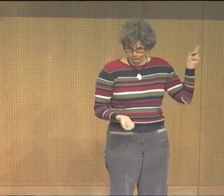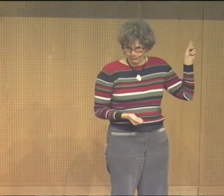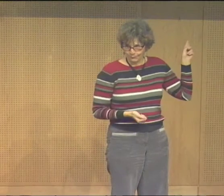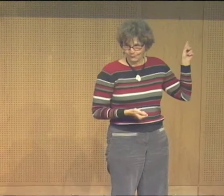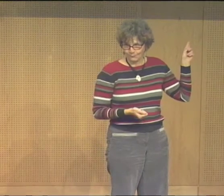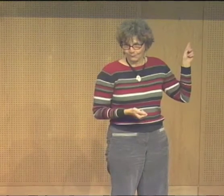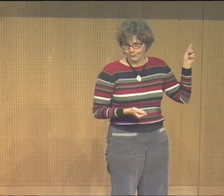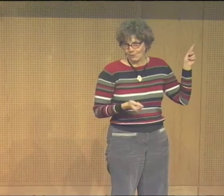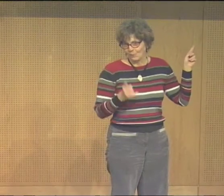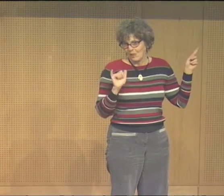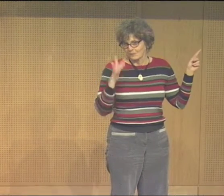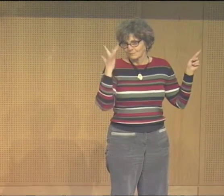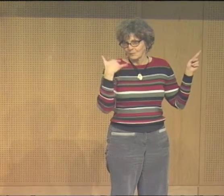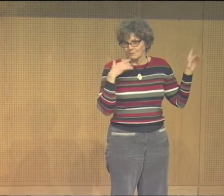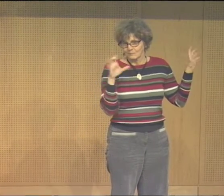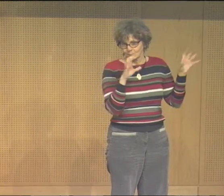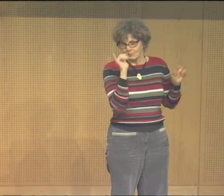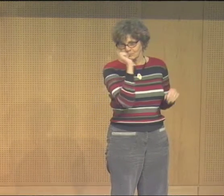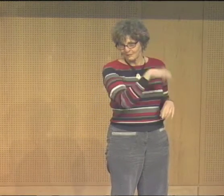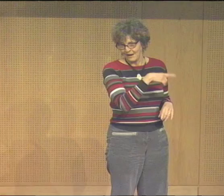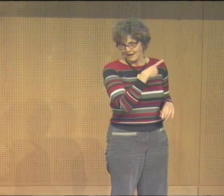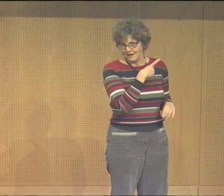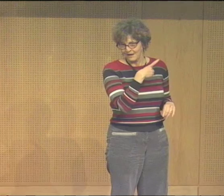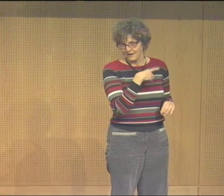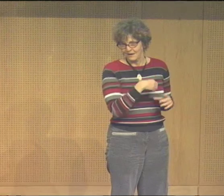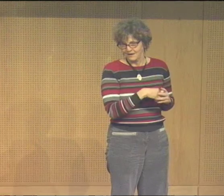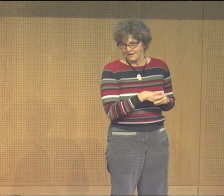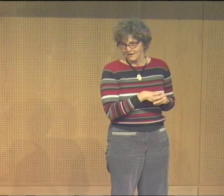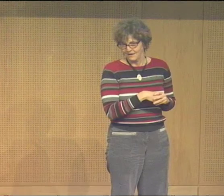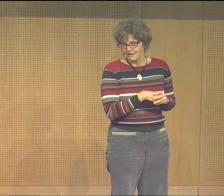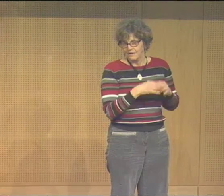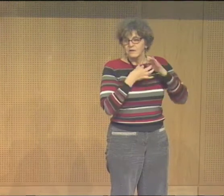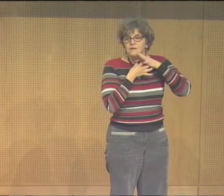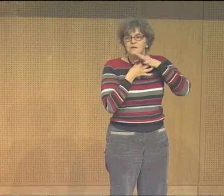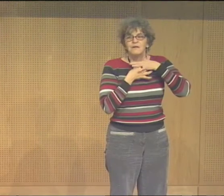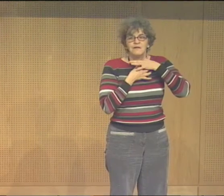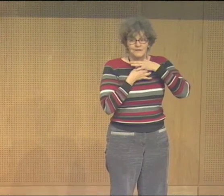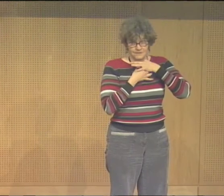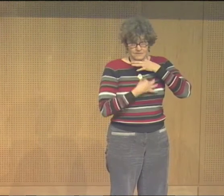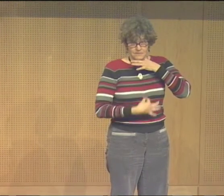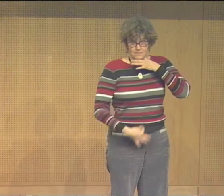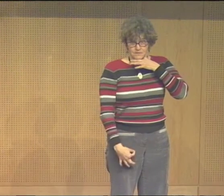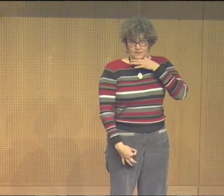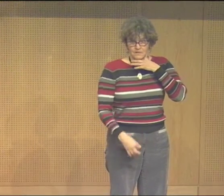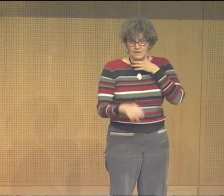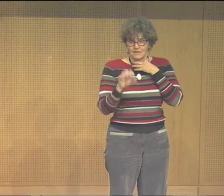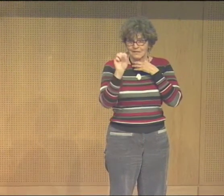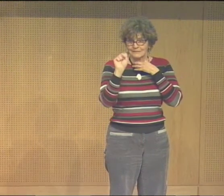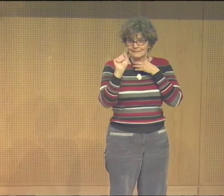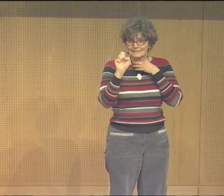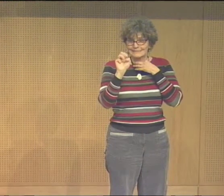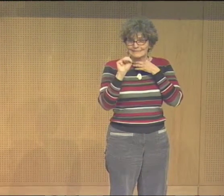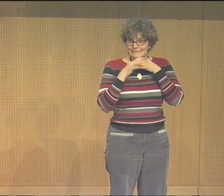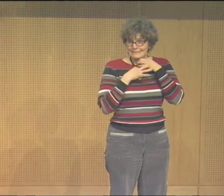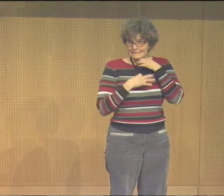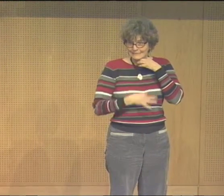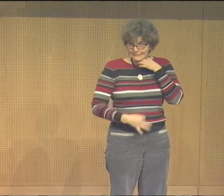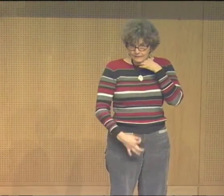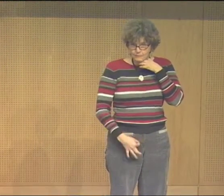yellow which is again a reference to the dandelion poem can you see the stems on